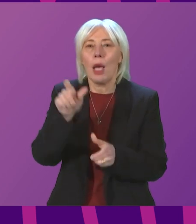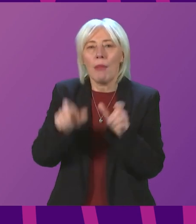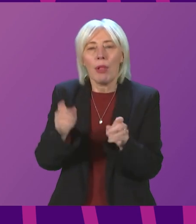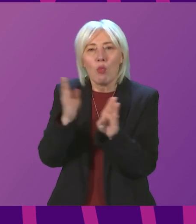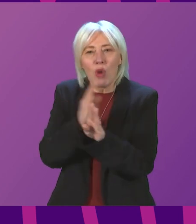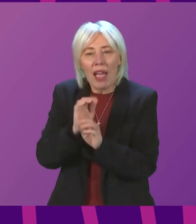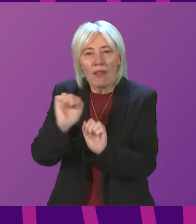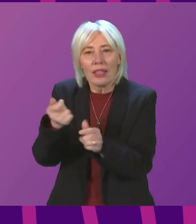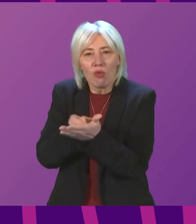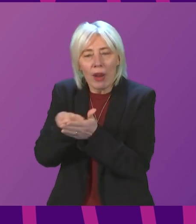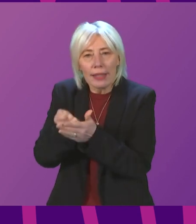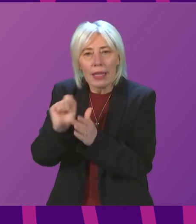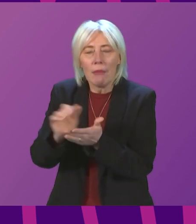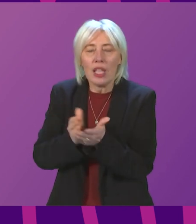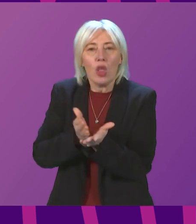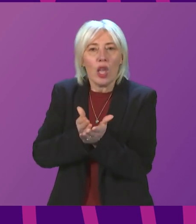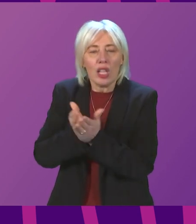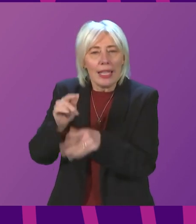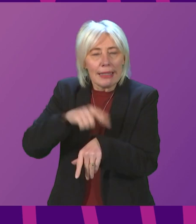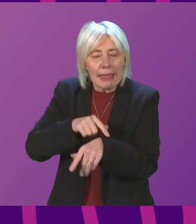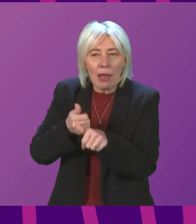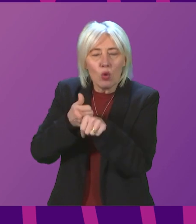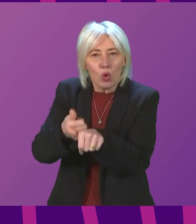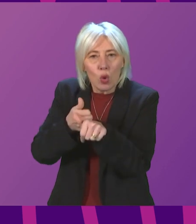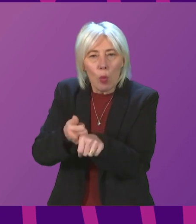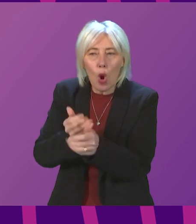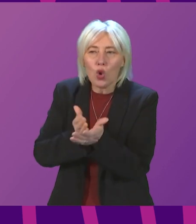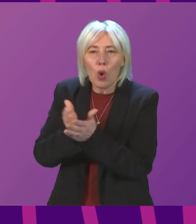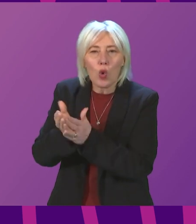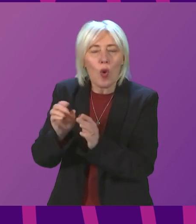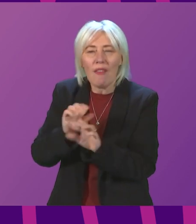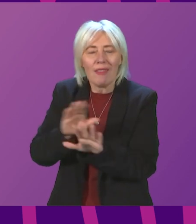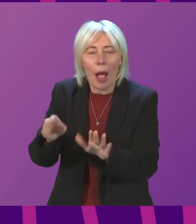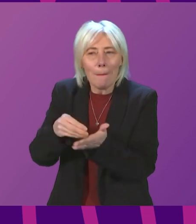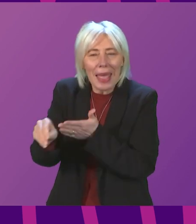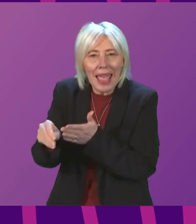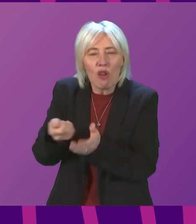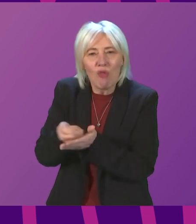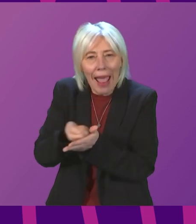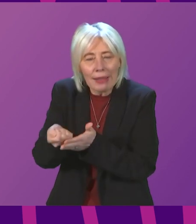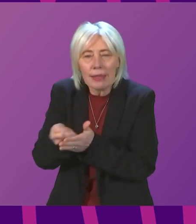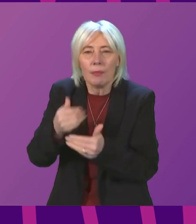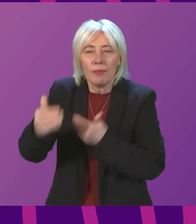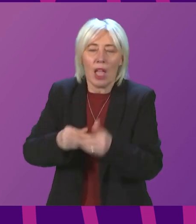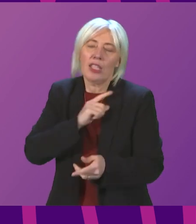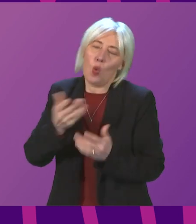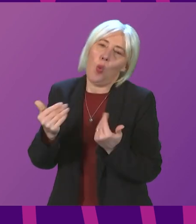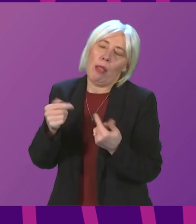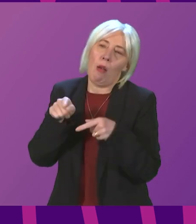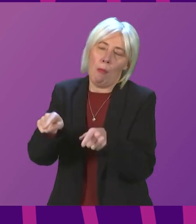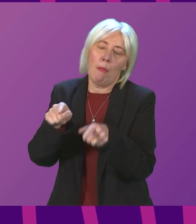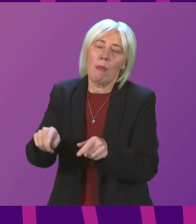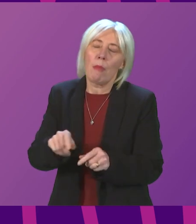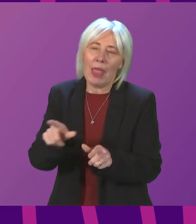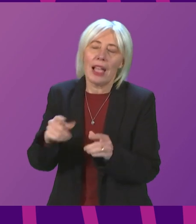more time and support to work through rent arrears, and we welcome plans to make them more permanent. Perhaps it's not a surprise the leader of the